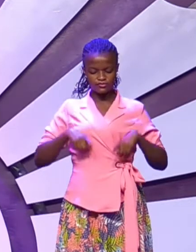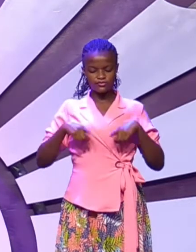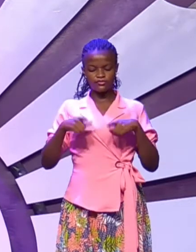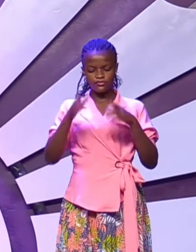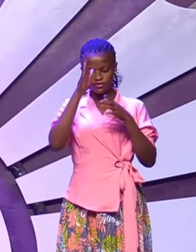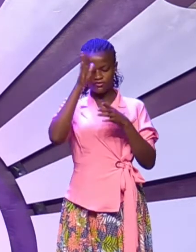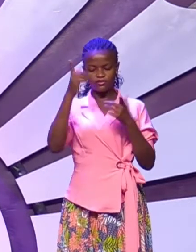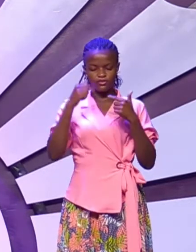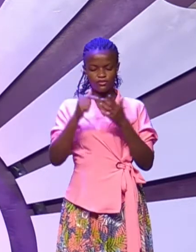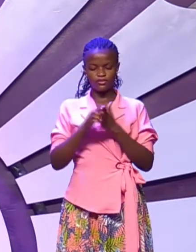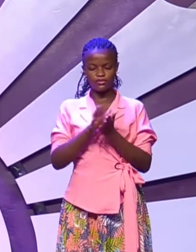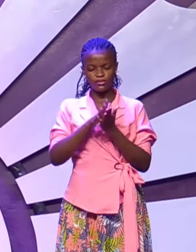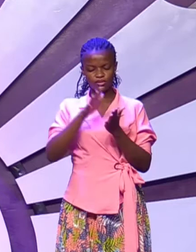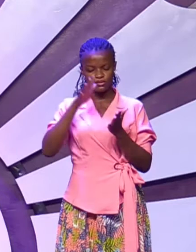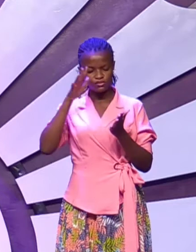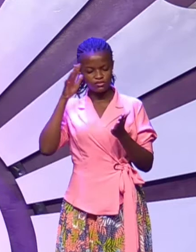Father, be glorified thereby.